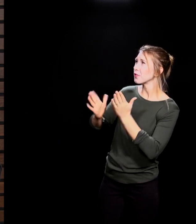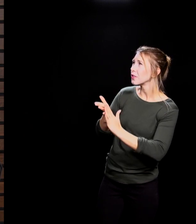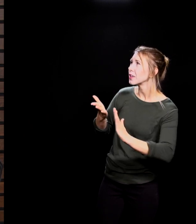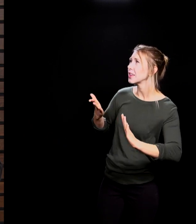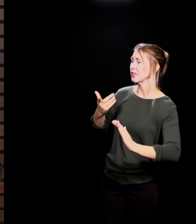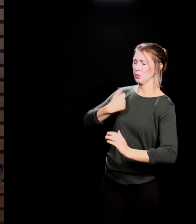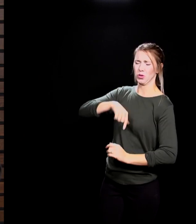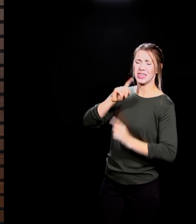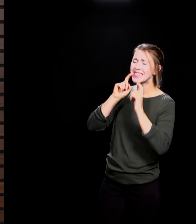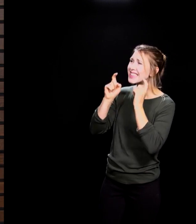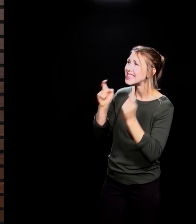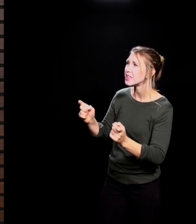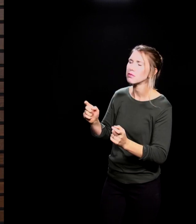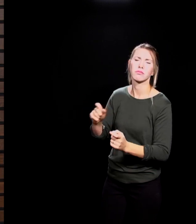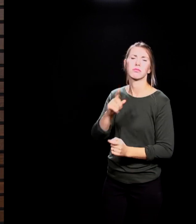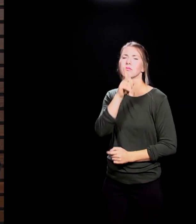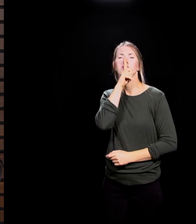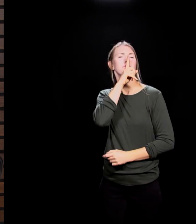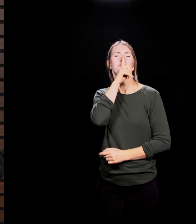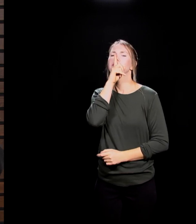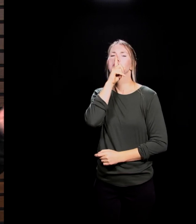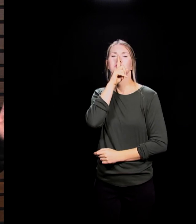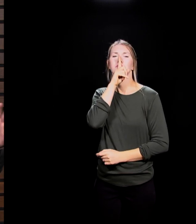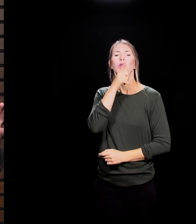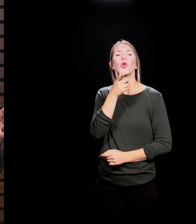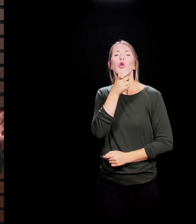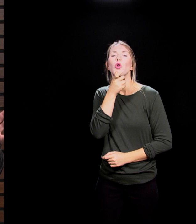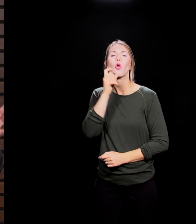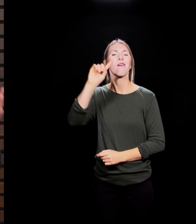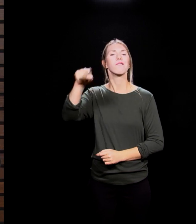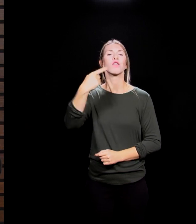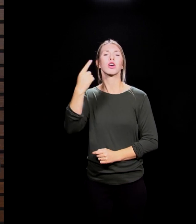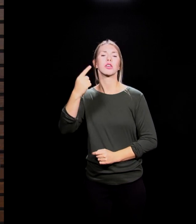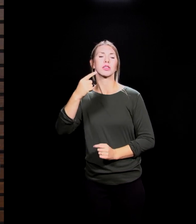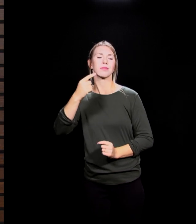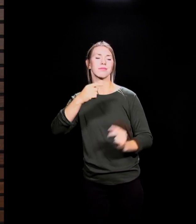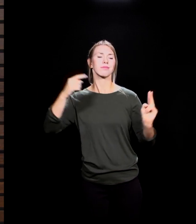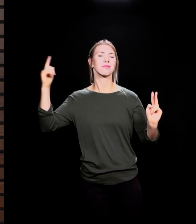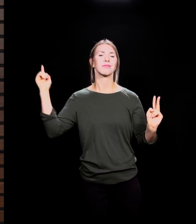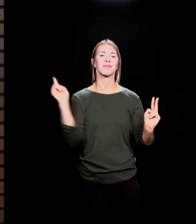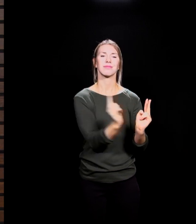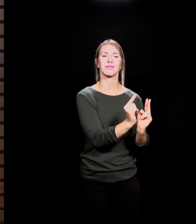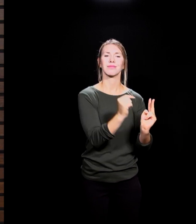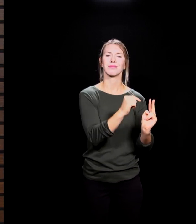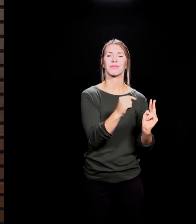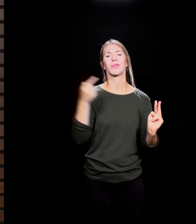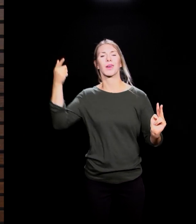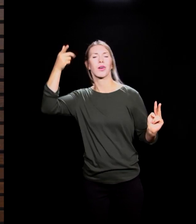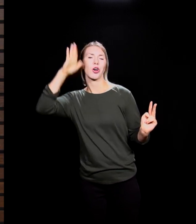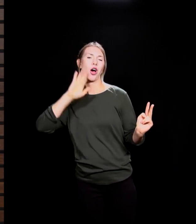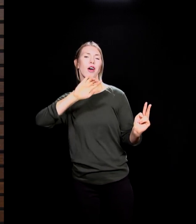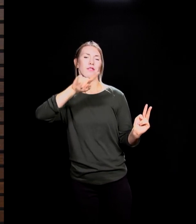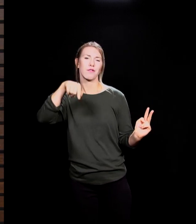who came running after humanity. And there is no person alive that's responded to the call of salvation that on their own sought out God.